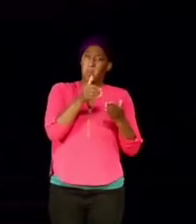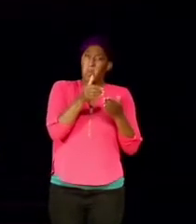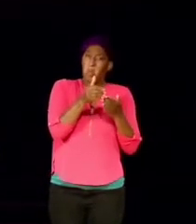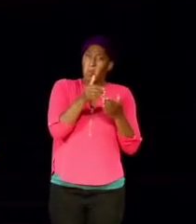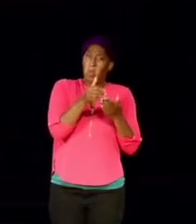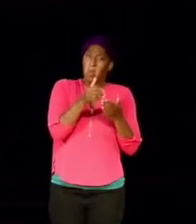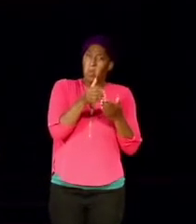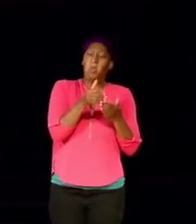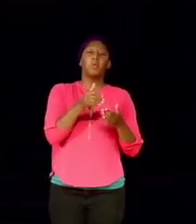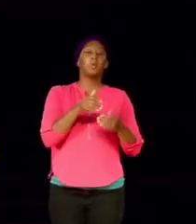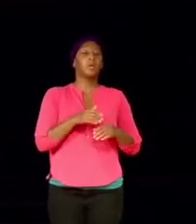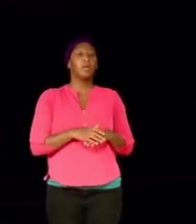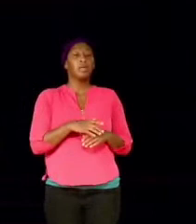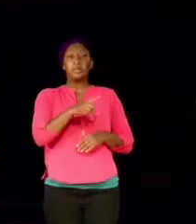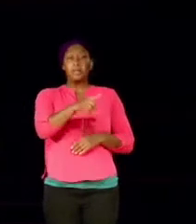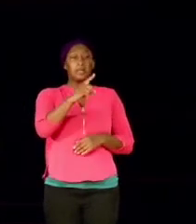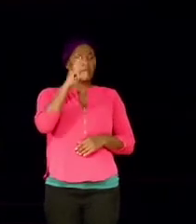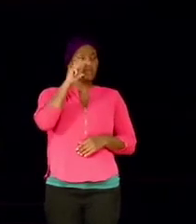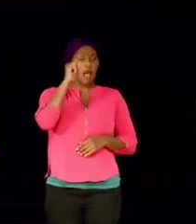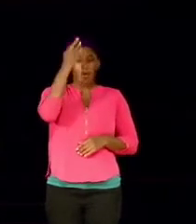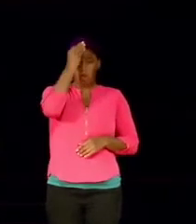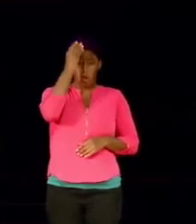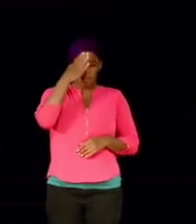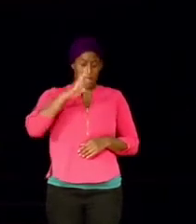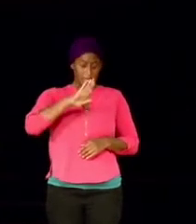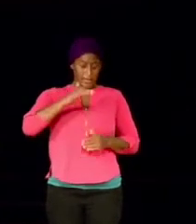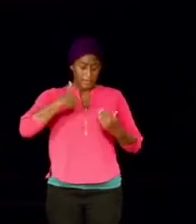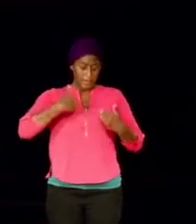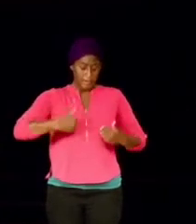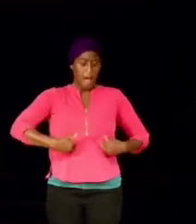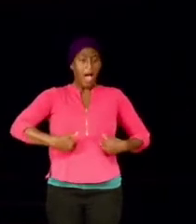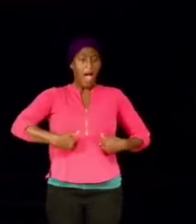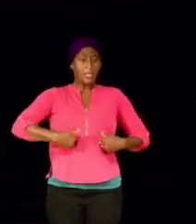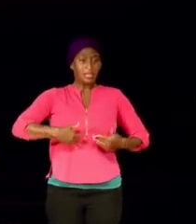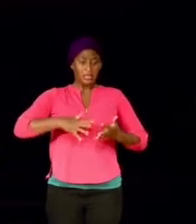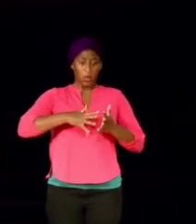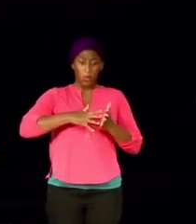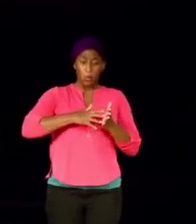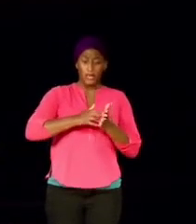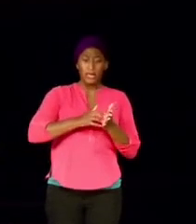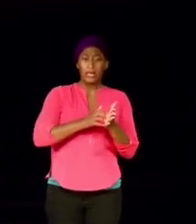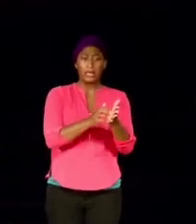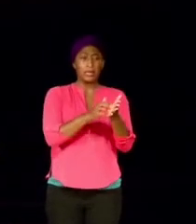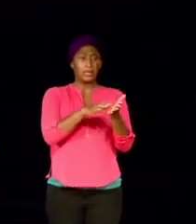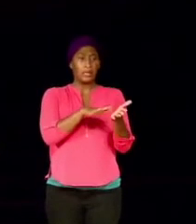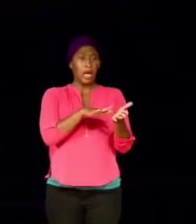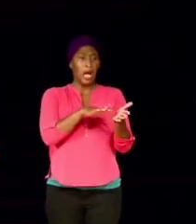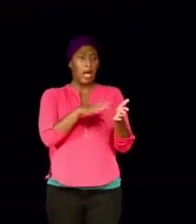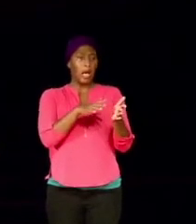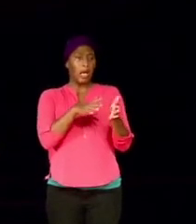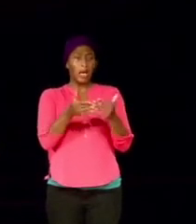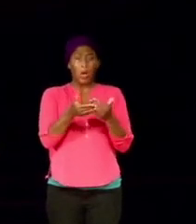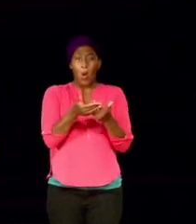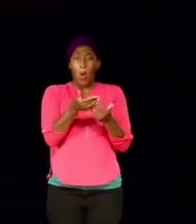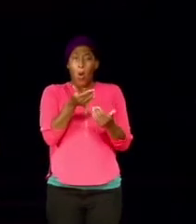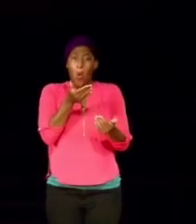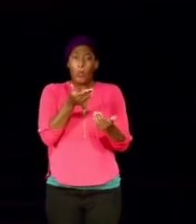the deadness, necrosis in the Greek, of Sarah's womb.